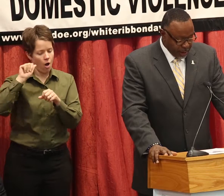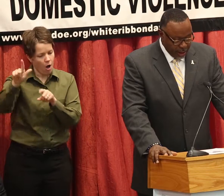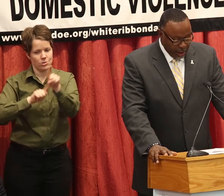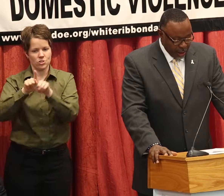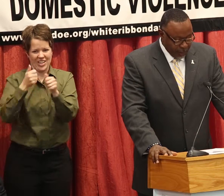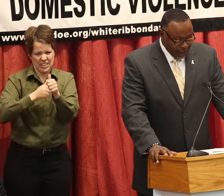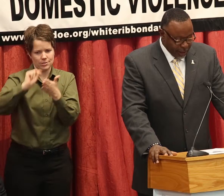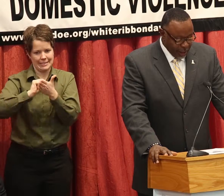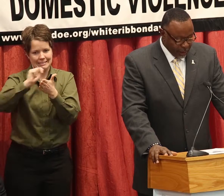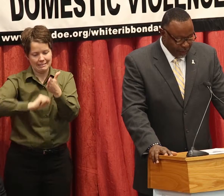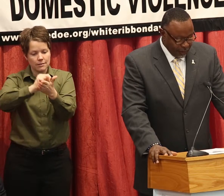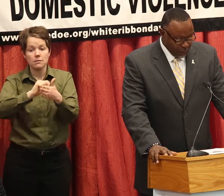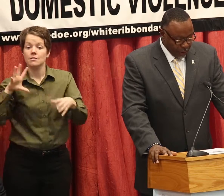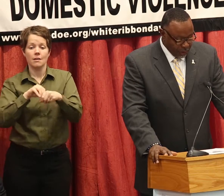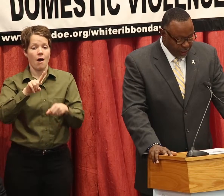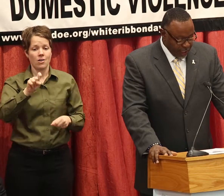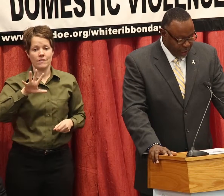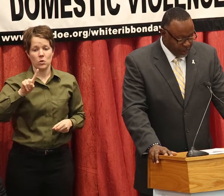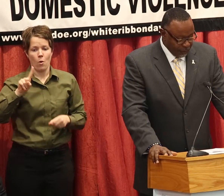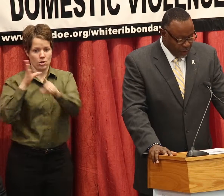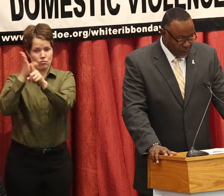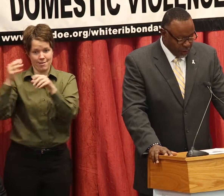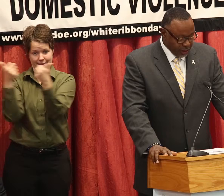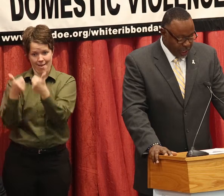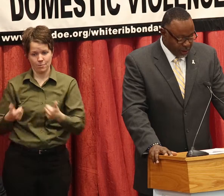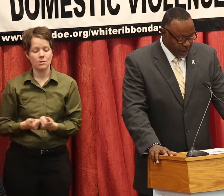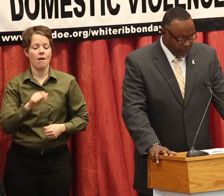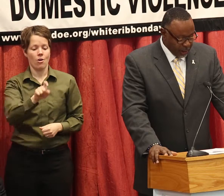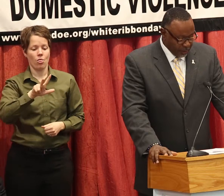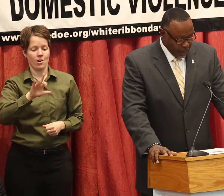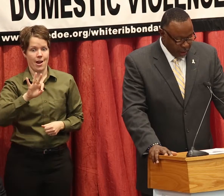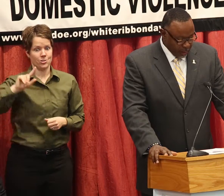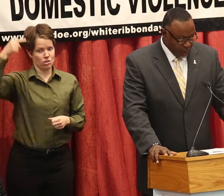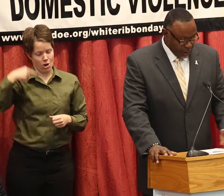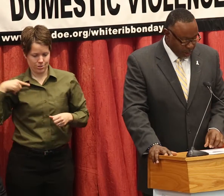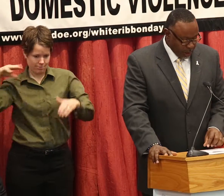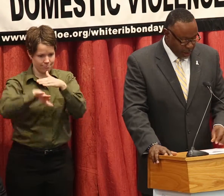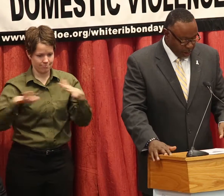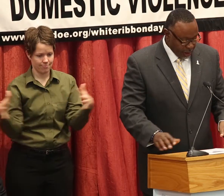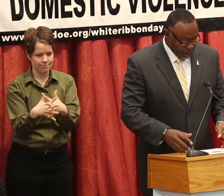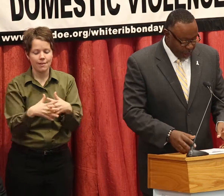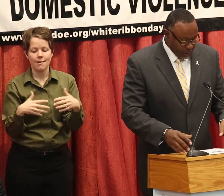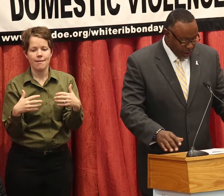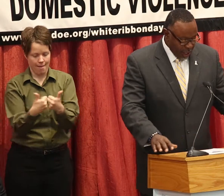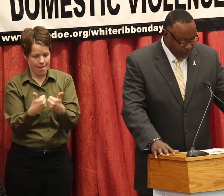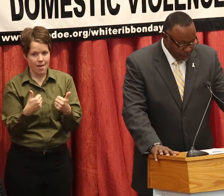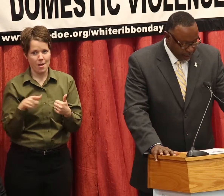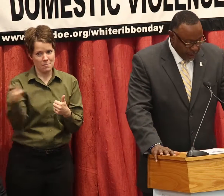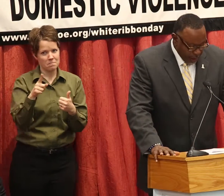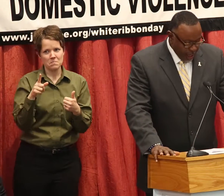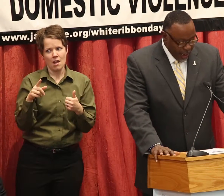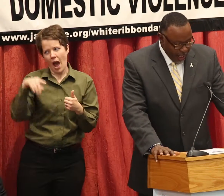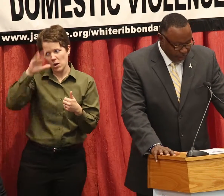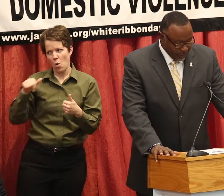season. He played in 151 career games with 139 starts. And I'm sure all of that he didn't start in the Patriots' loss.